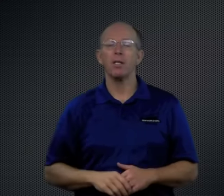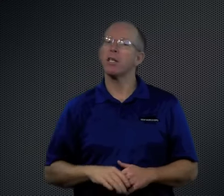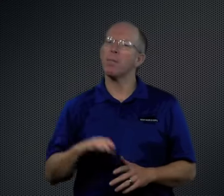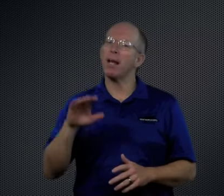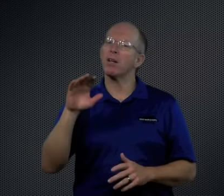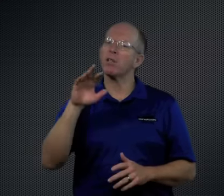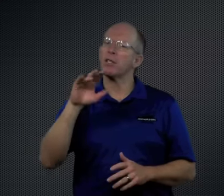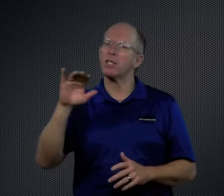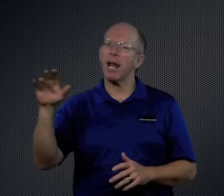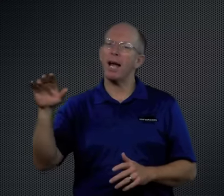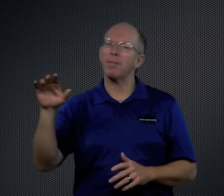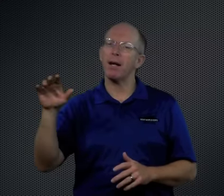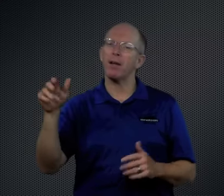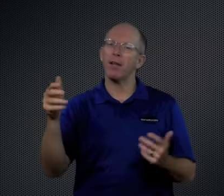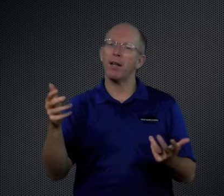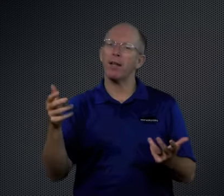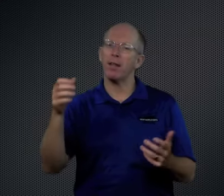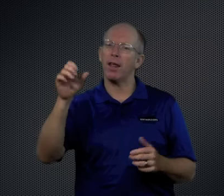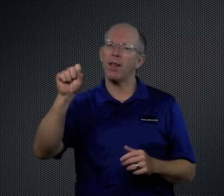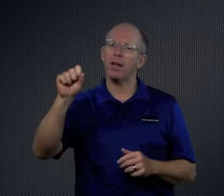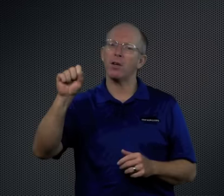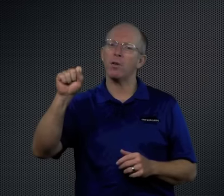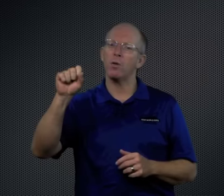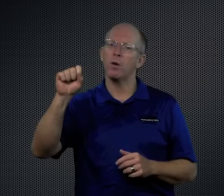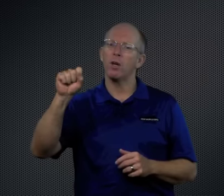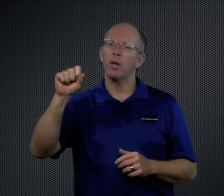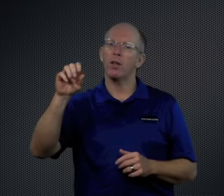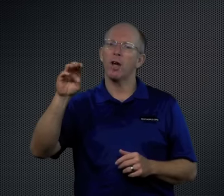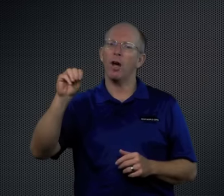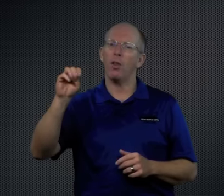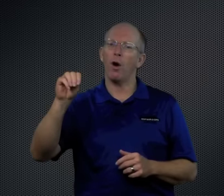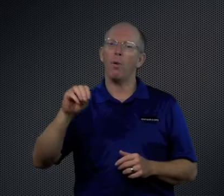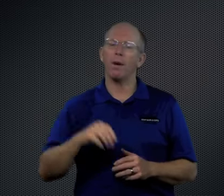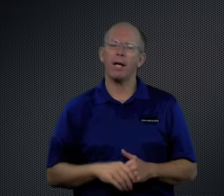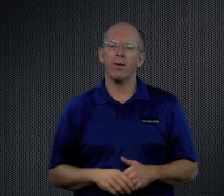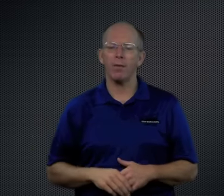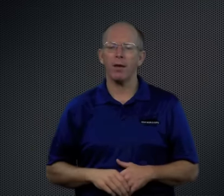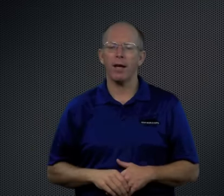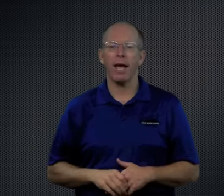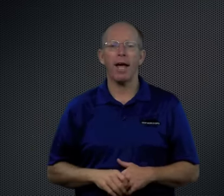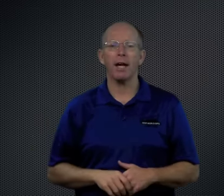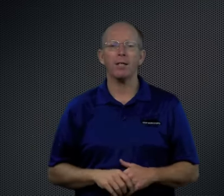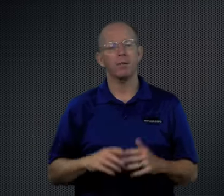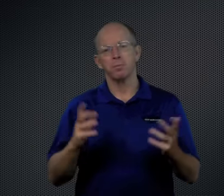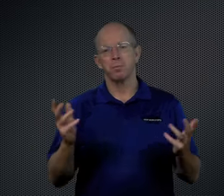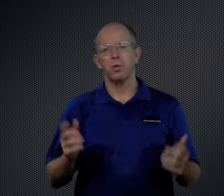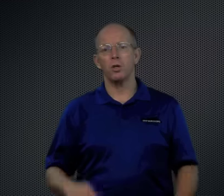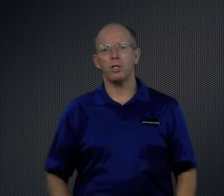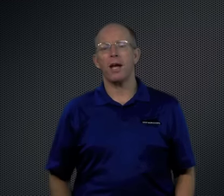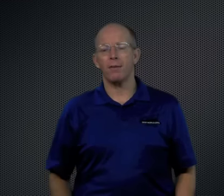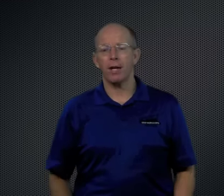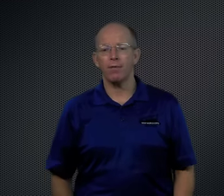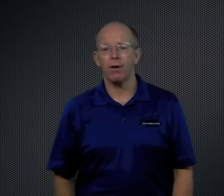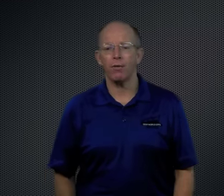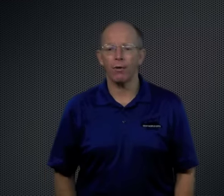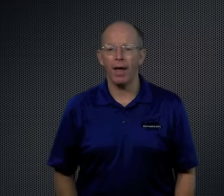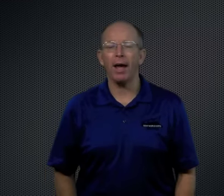Some letters slide better than they do the opening of the hand. You'll just have to get a feel for that.